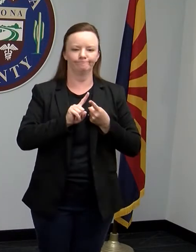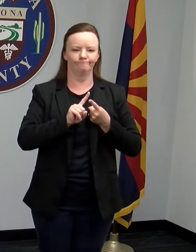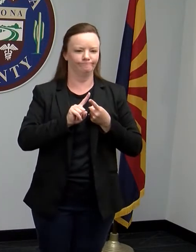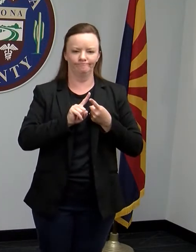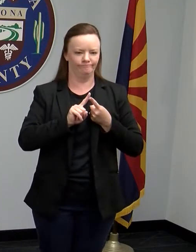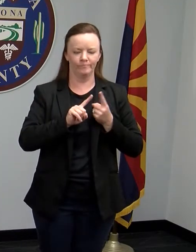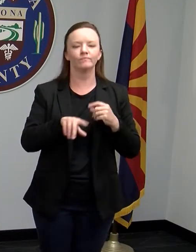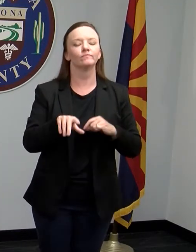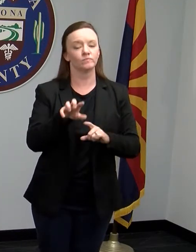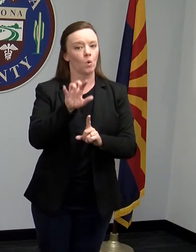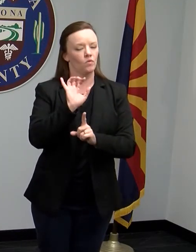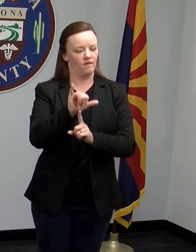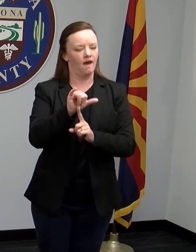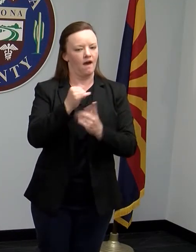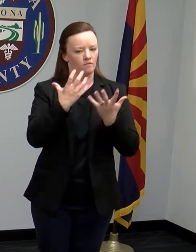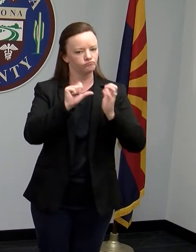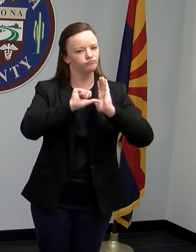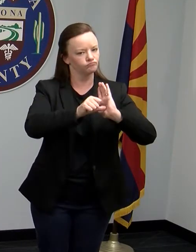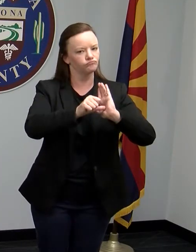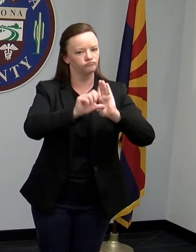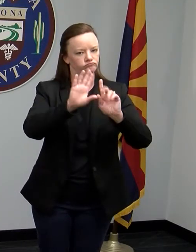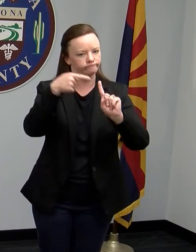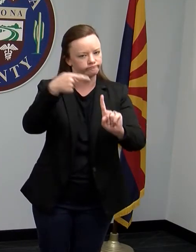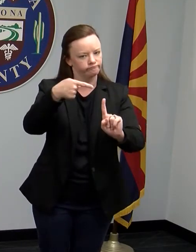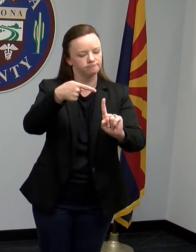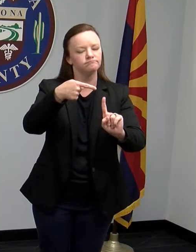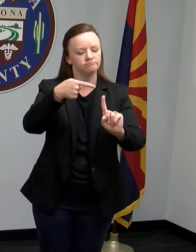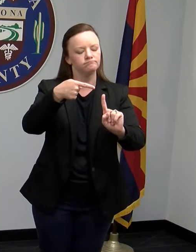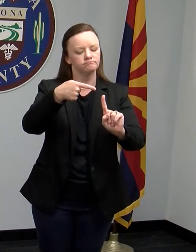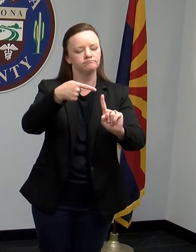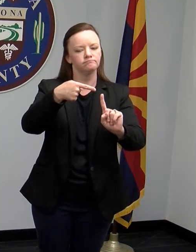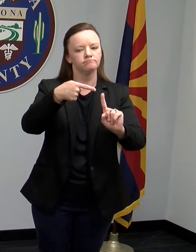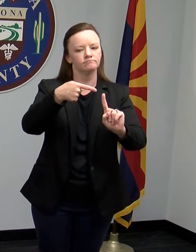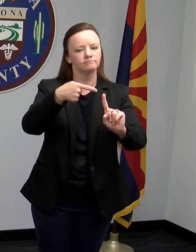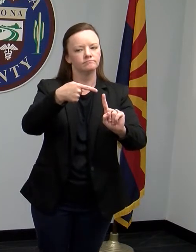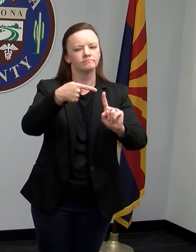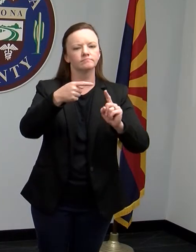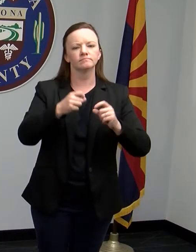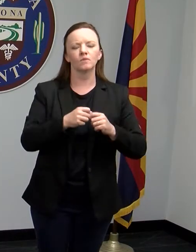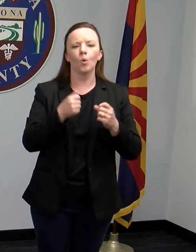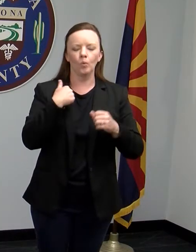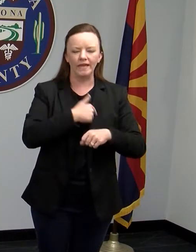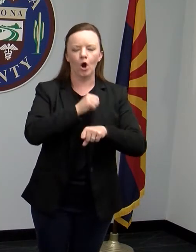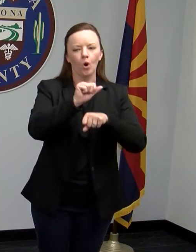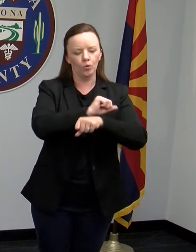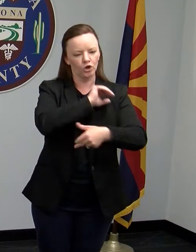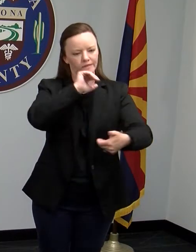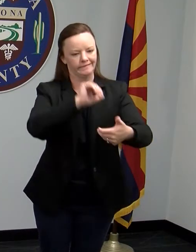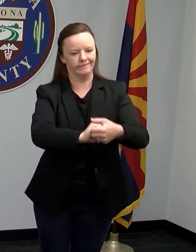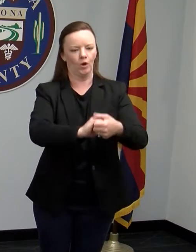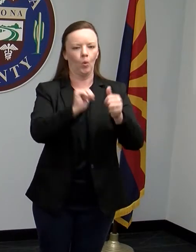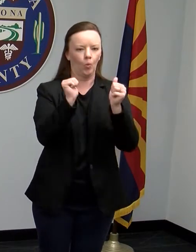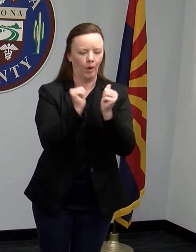that's what I really do want people to focus on is how much we're working with those facilities. And that includes